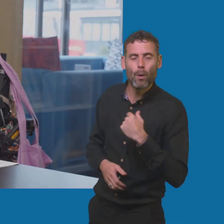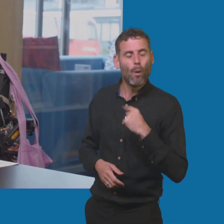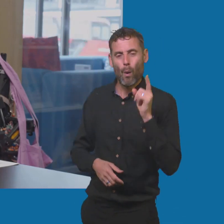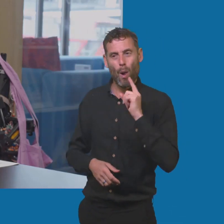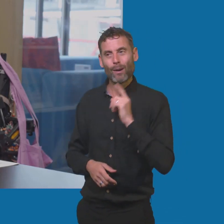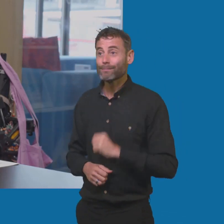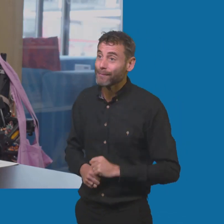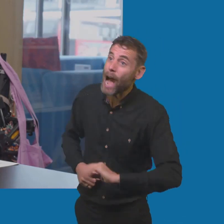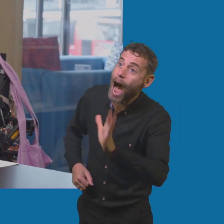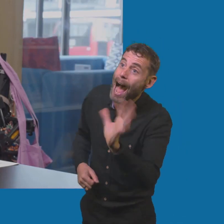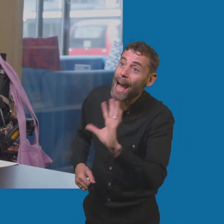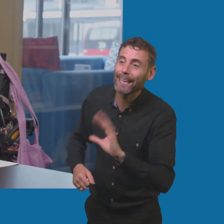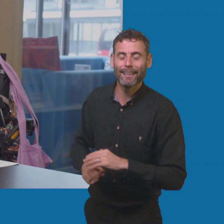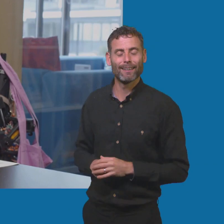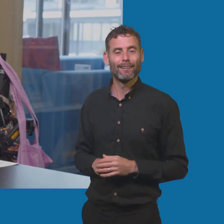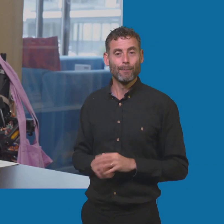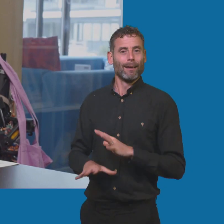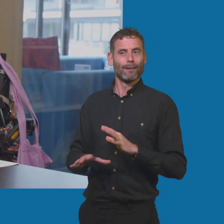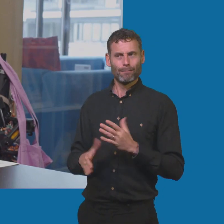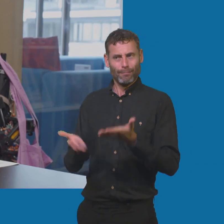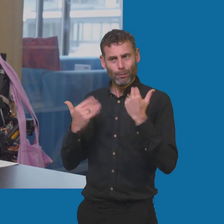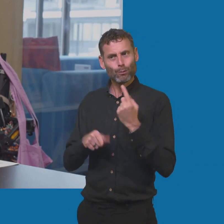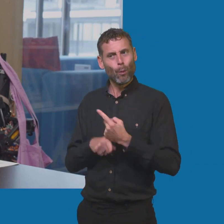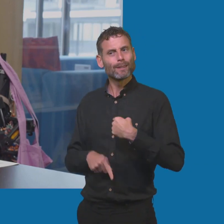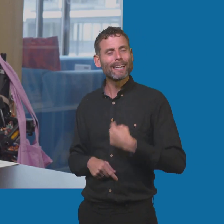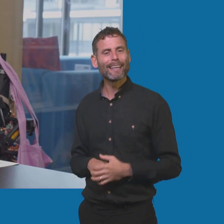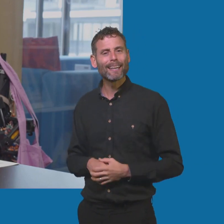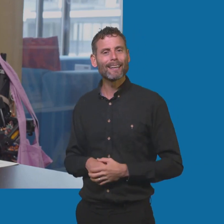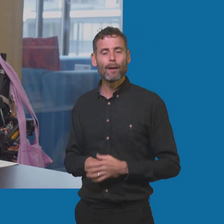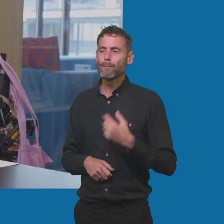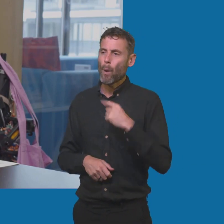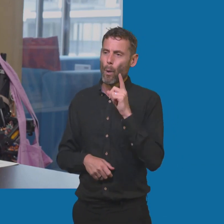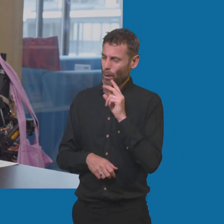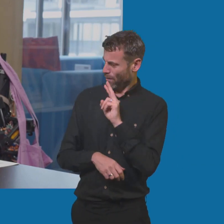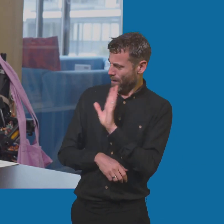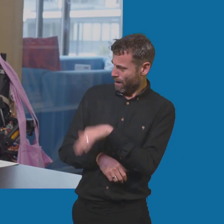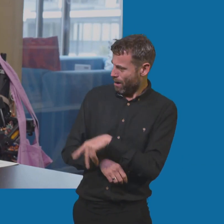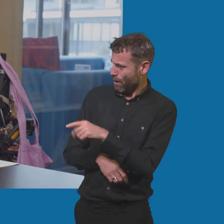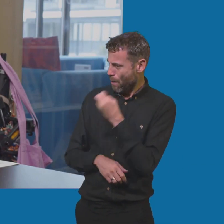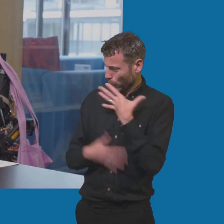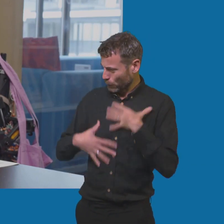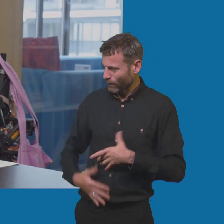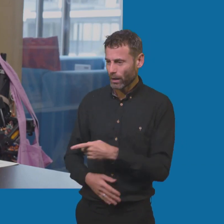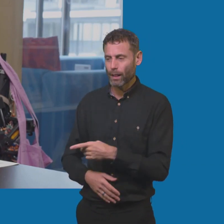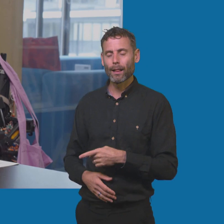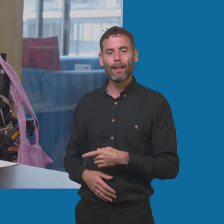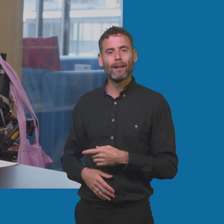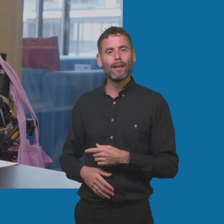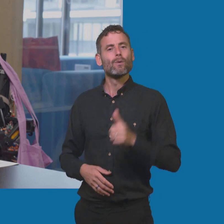people a little bit. I'm like, hi, but I will say to people, oh my God, beautiful dress. And you can just tell that that lifts people, you know,